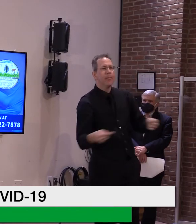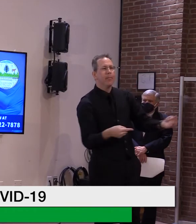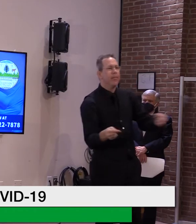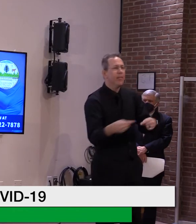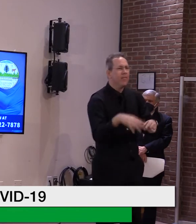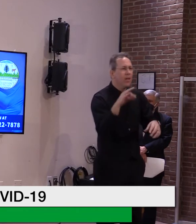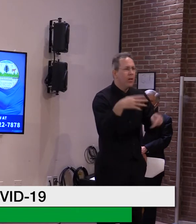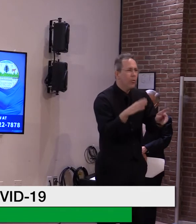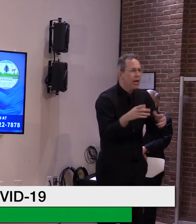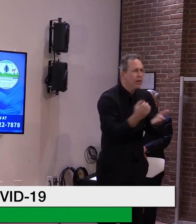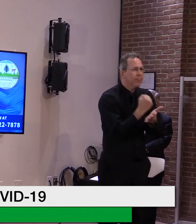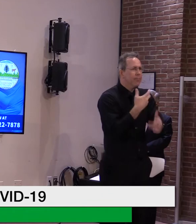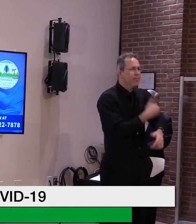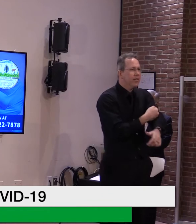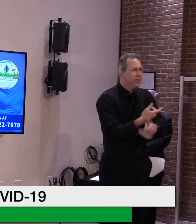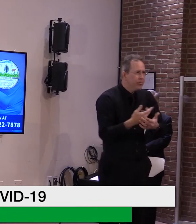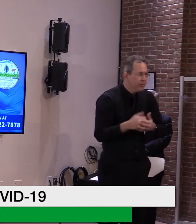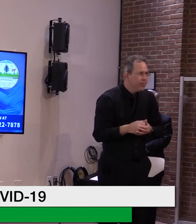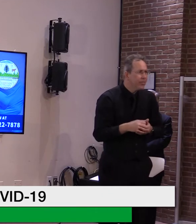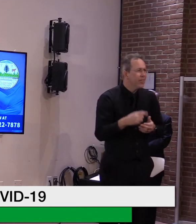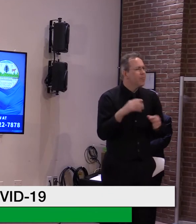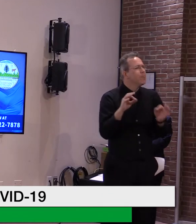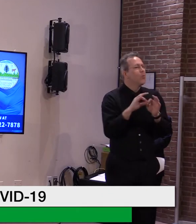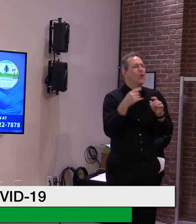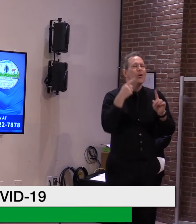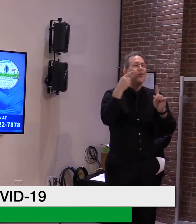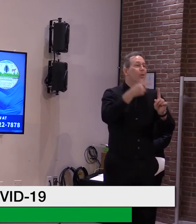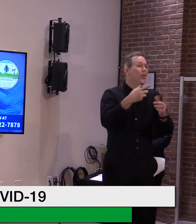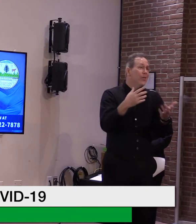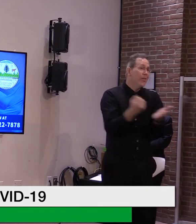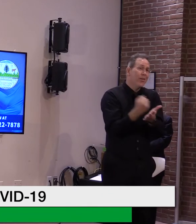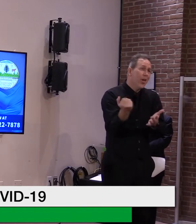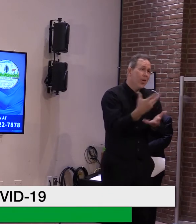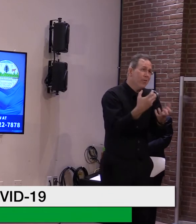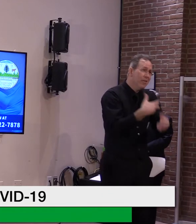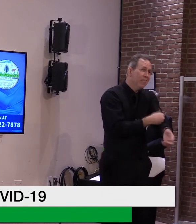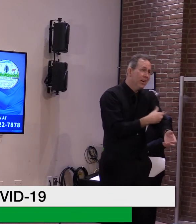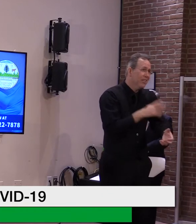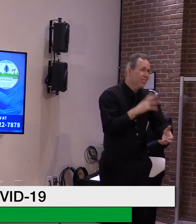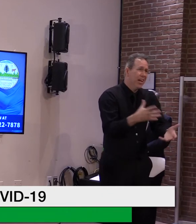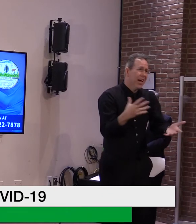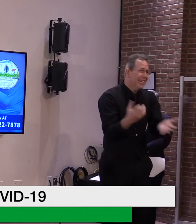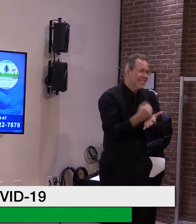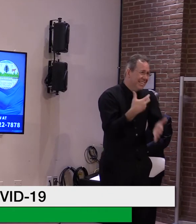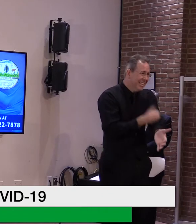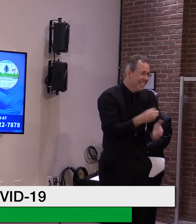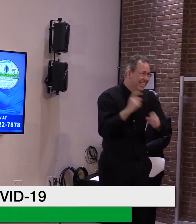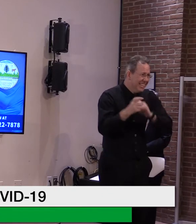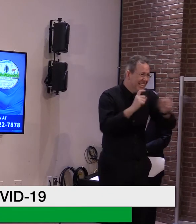as many Vermonters as possible, but, uh, we want them to wait their turn in order to do so.